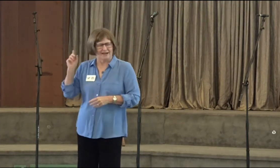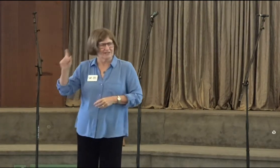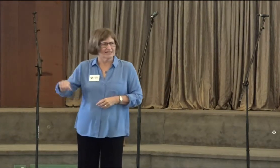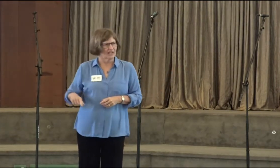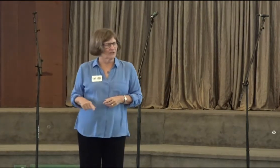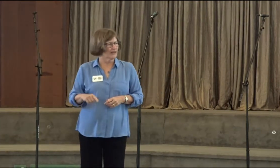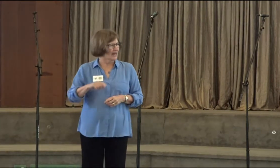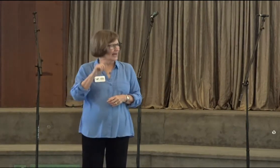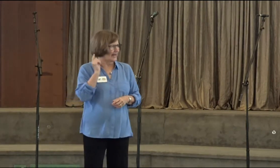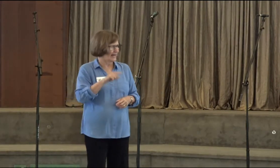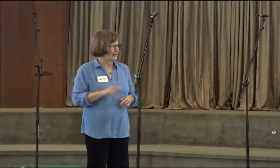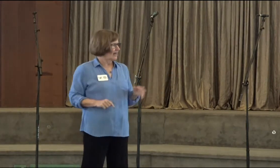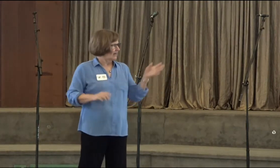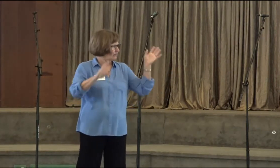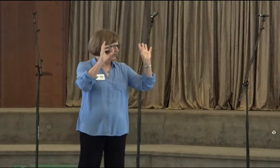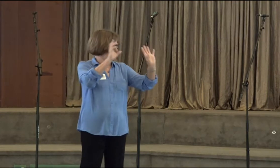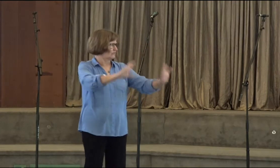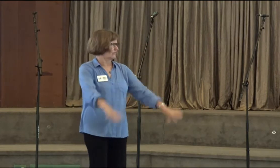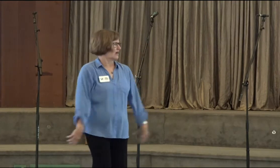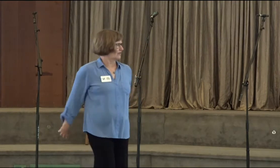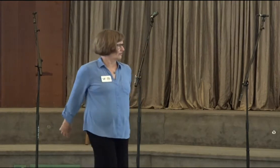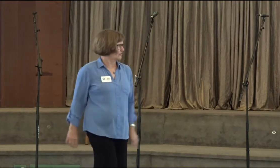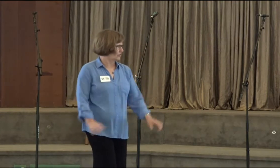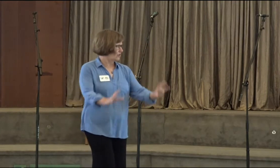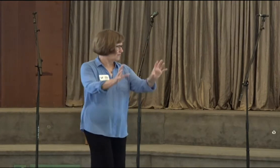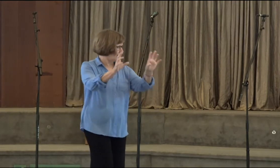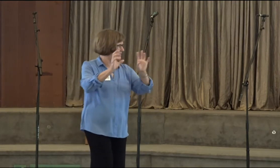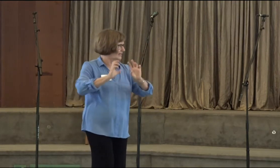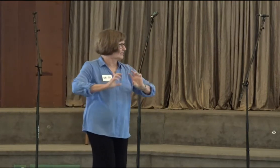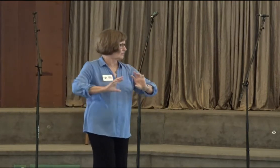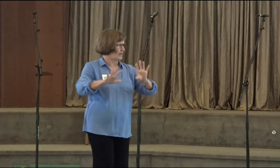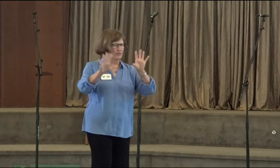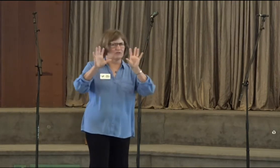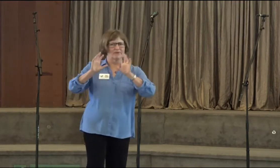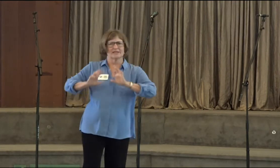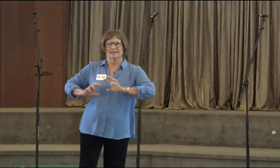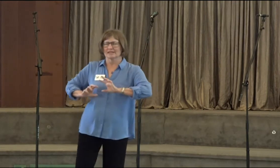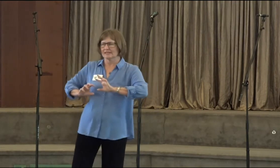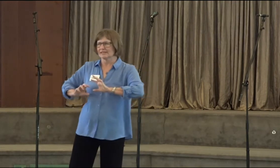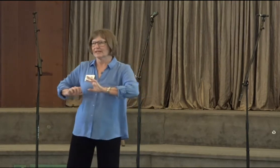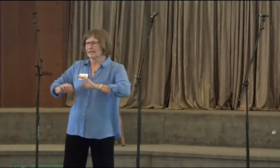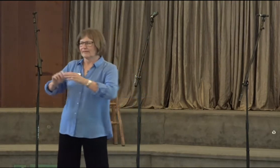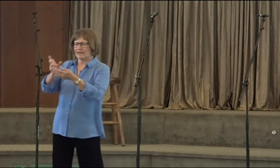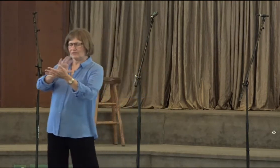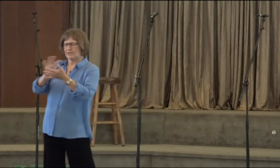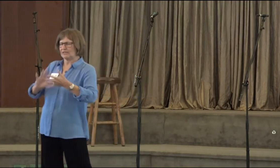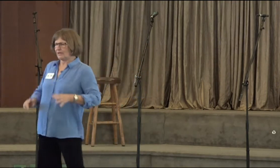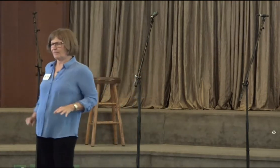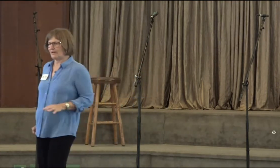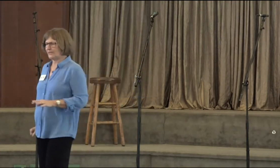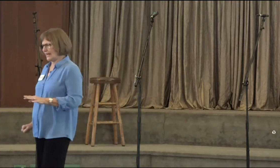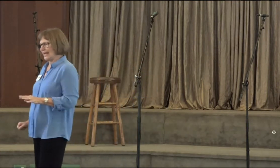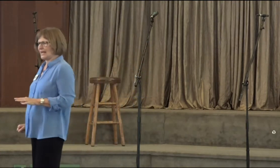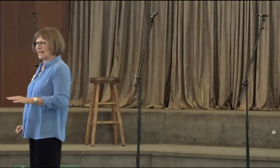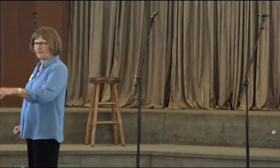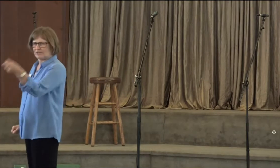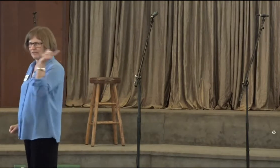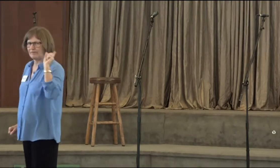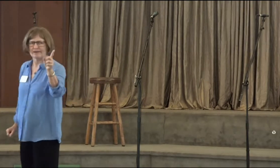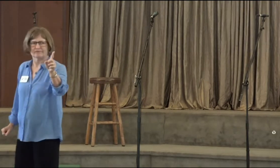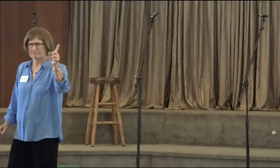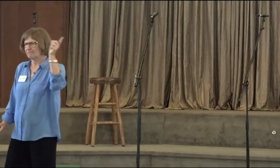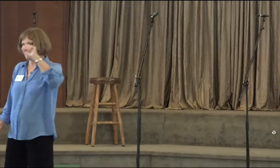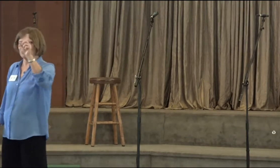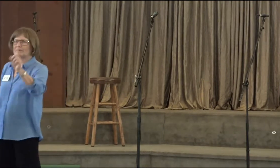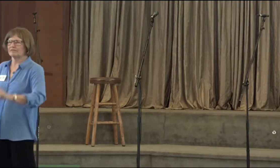And I have to tell you that I had gone through so many things and brought so many things that I was going to talk about today, and I haven't